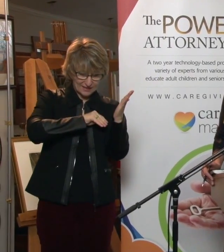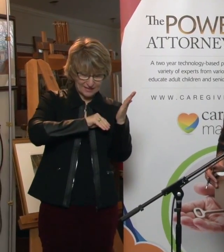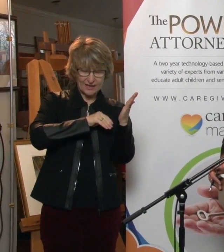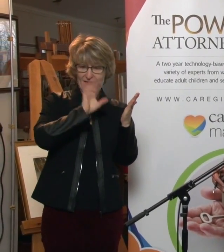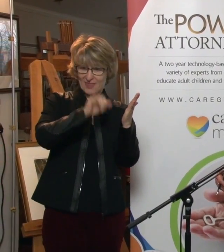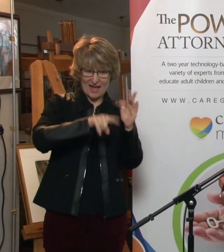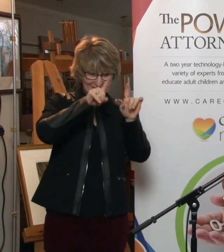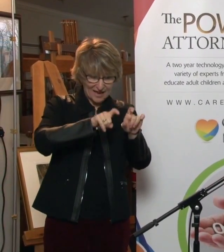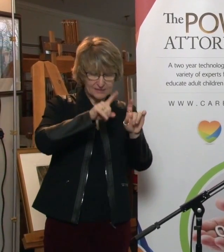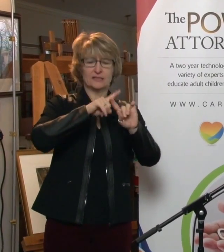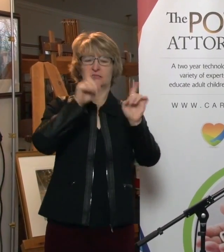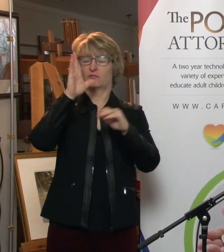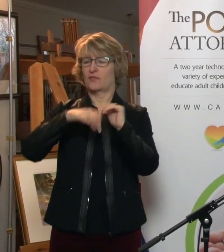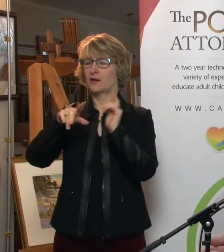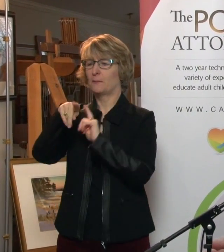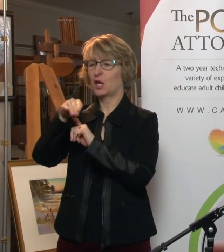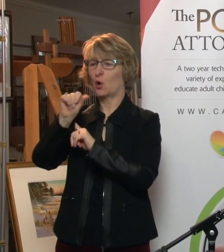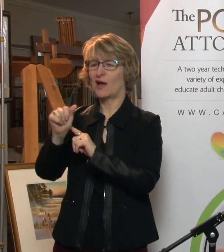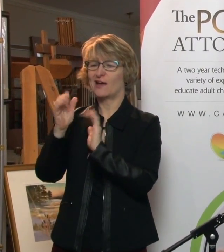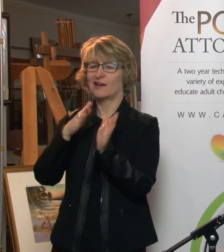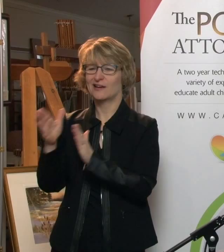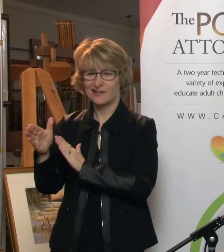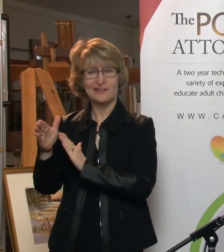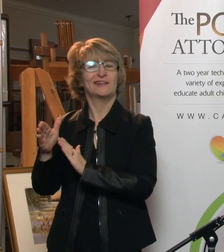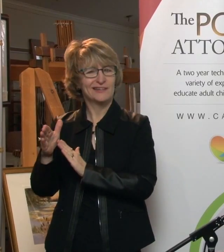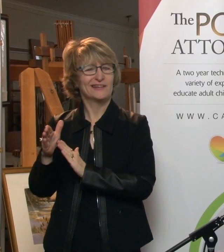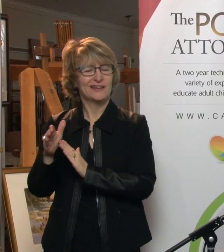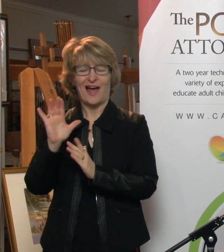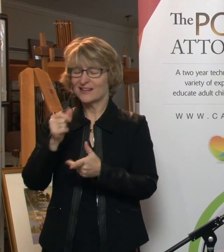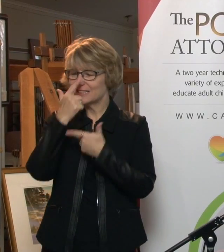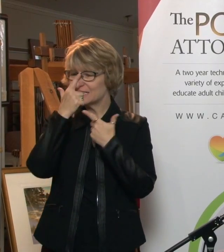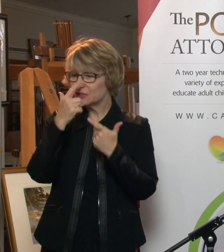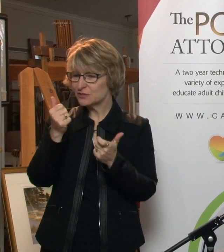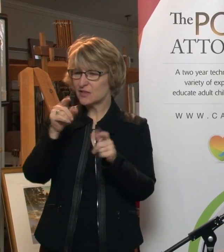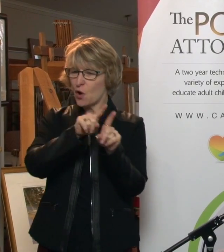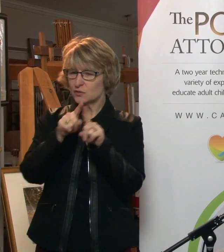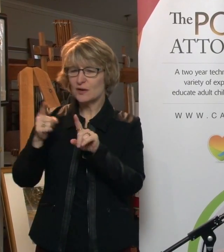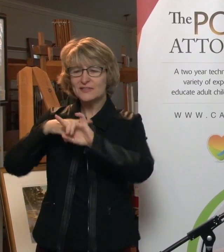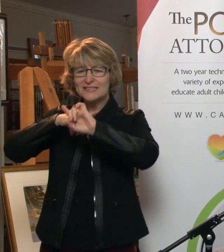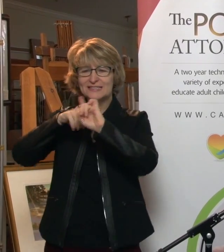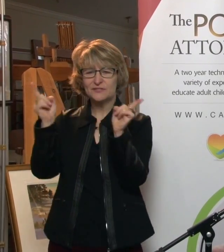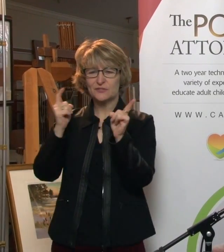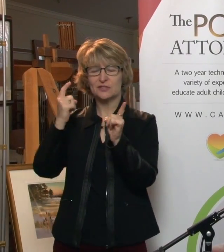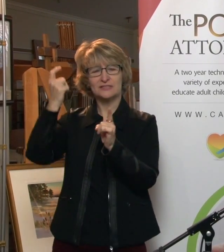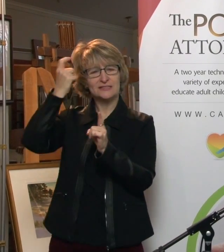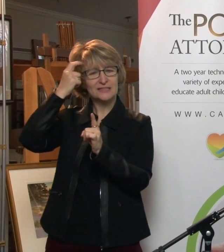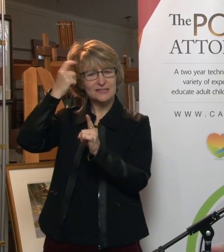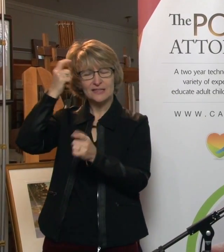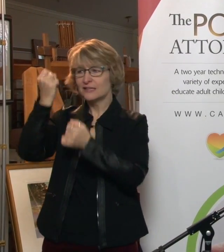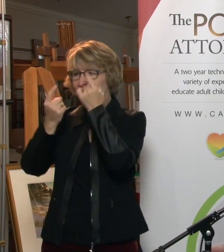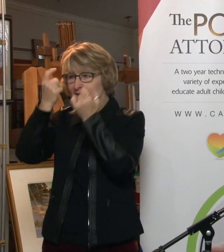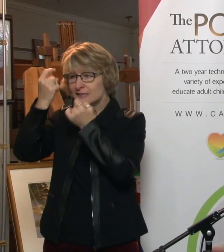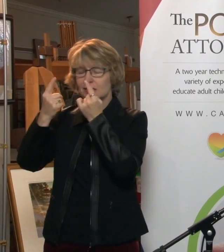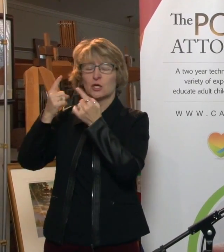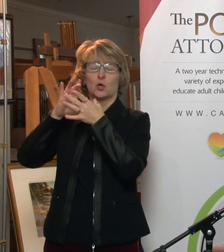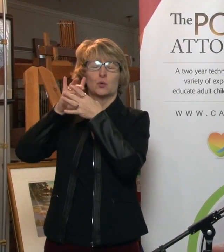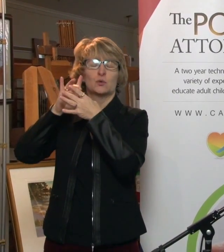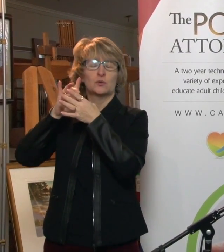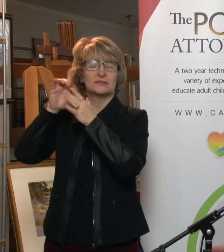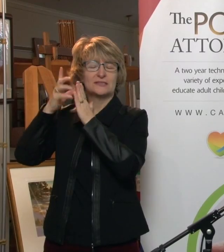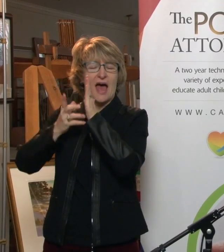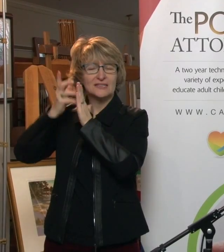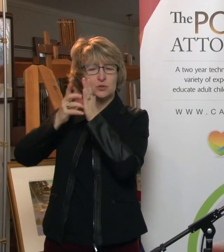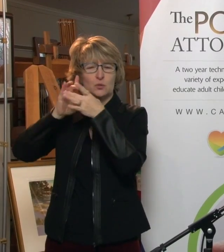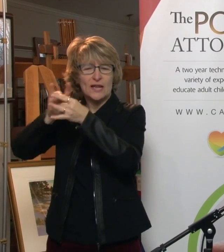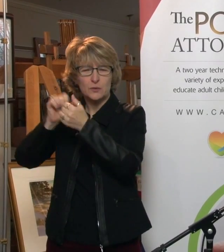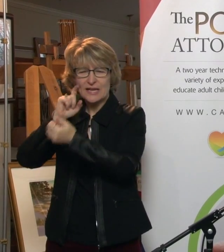a power of attorney. Interestingly, there's also threshold capacities for getting married and other things in life. But you really, so as